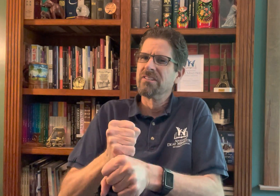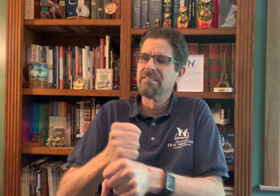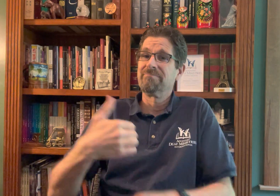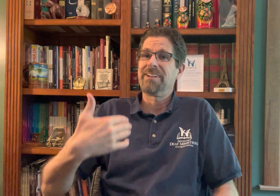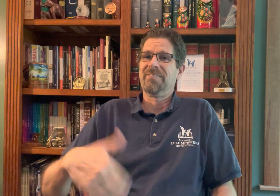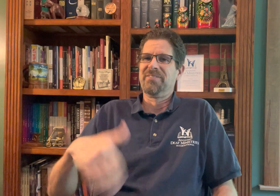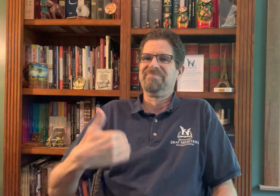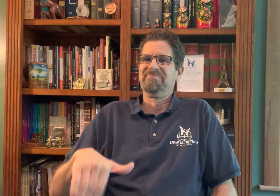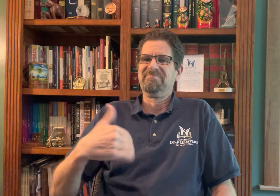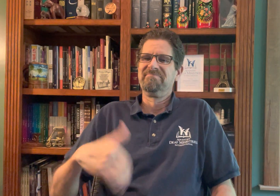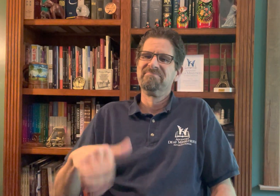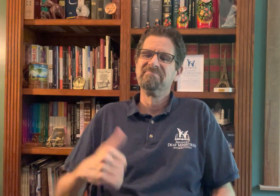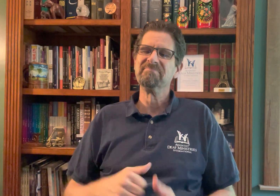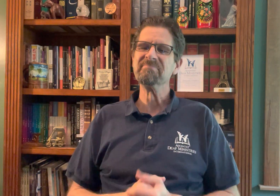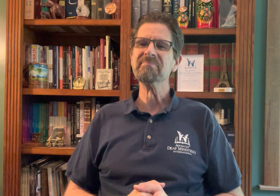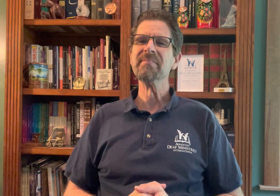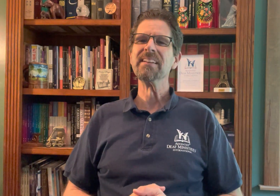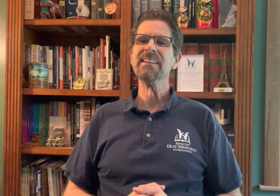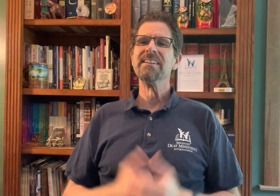I've been pastoring now 24 years.